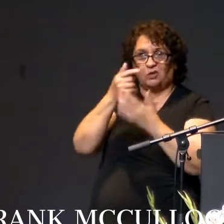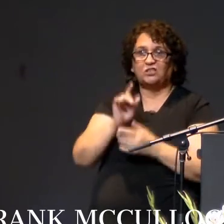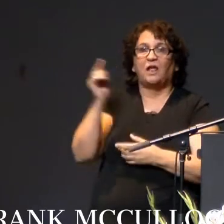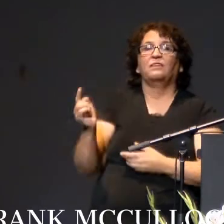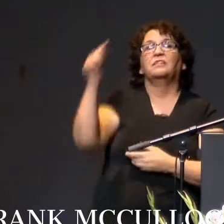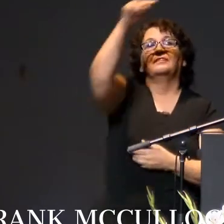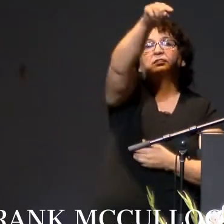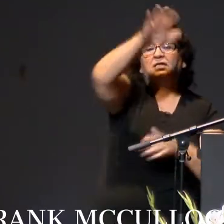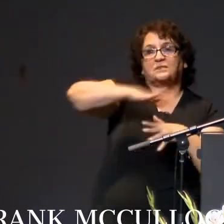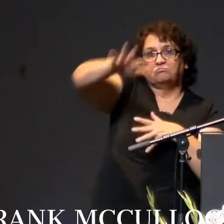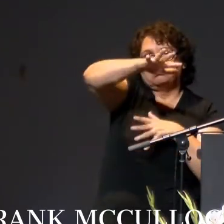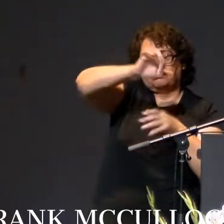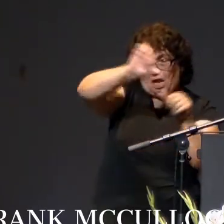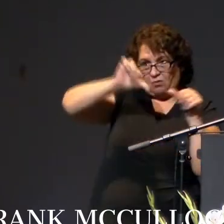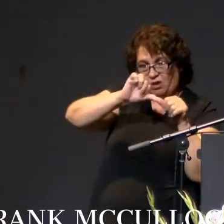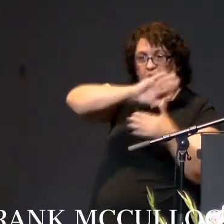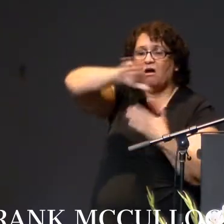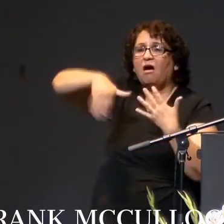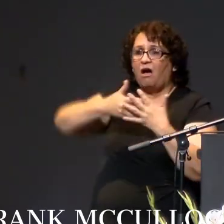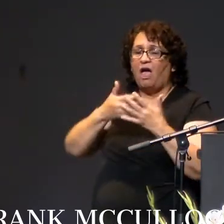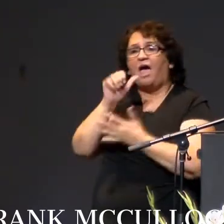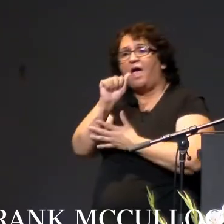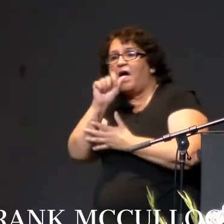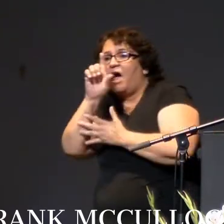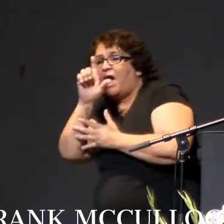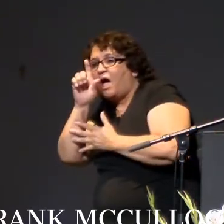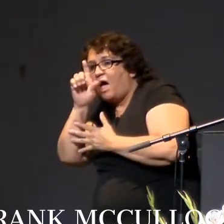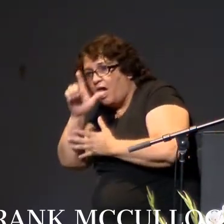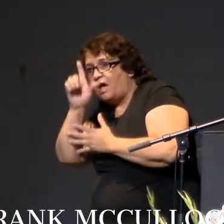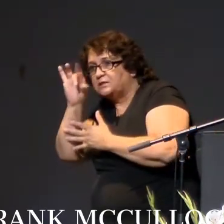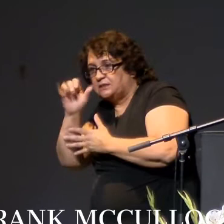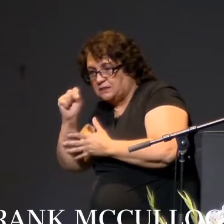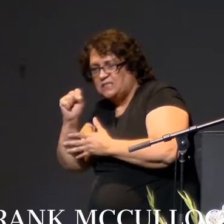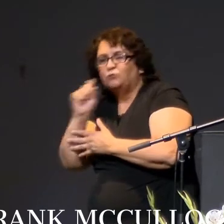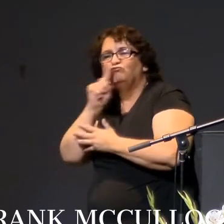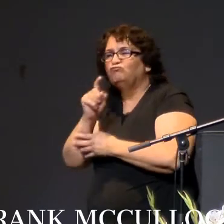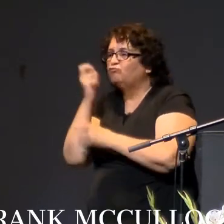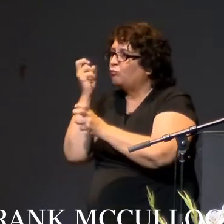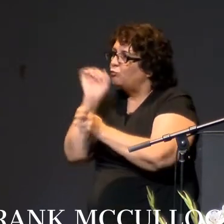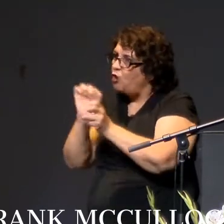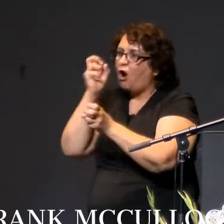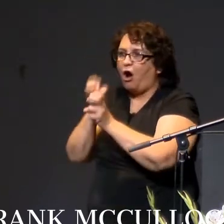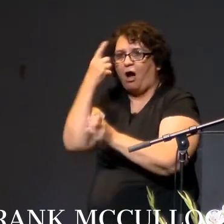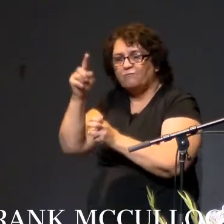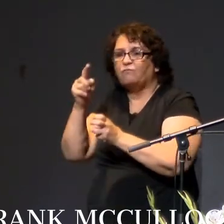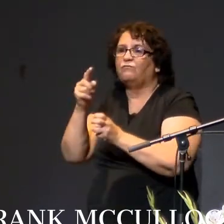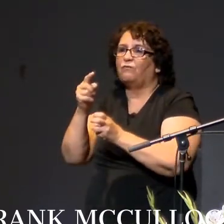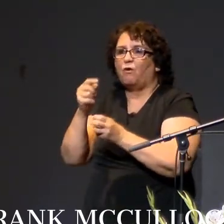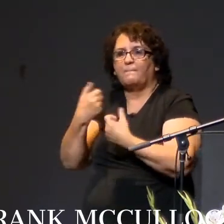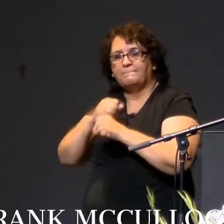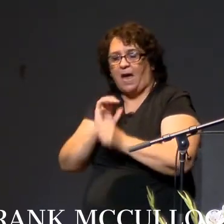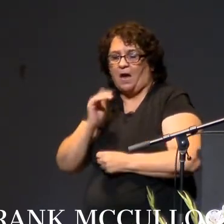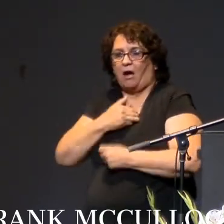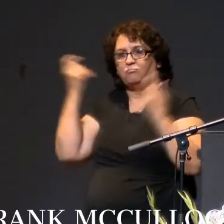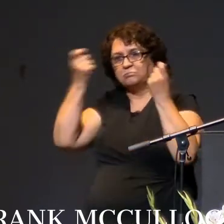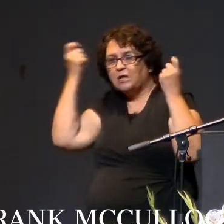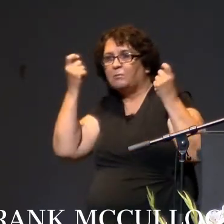Aldice Filibar has worked hard on our behalf to organize the reception and has made this day memorable in countless ways. So